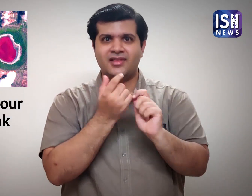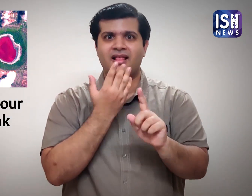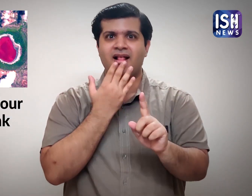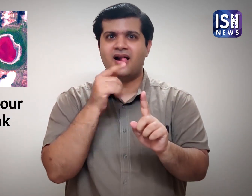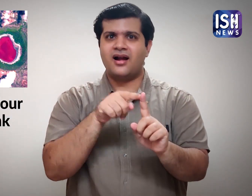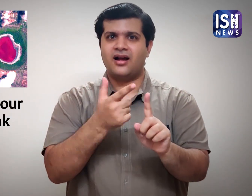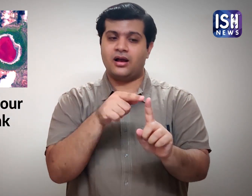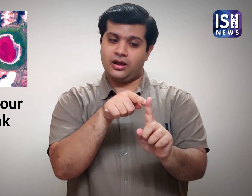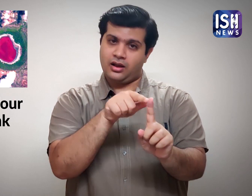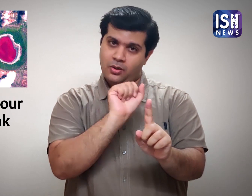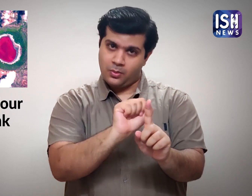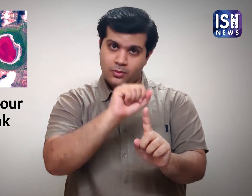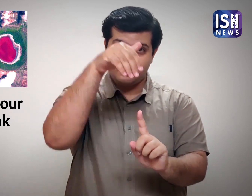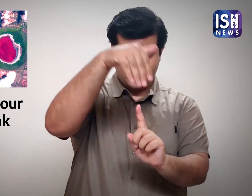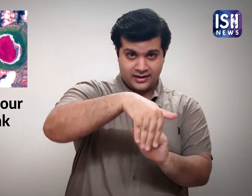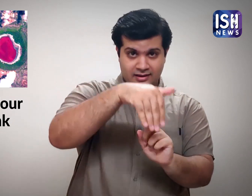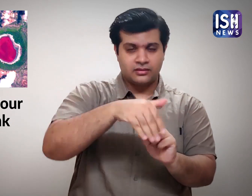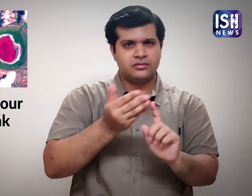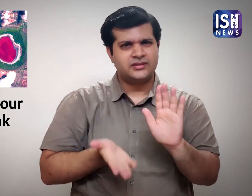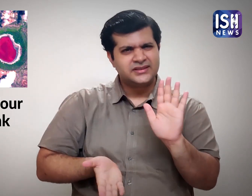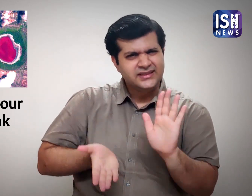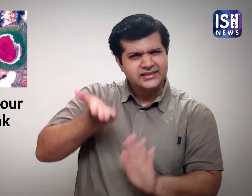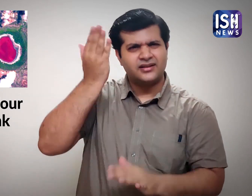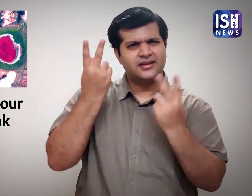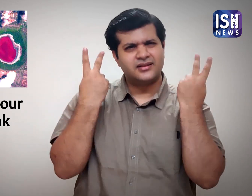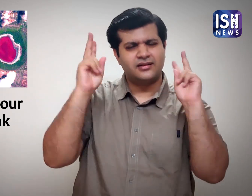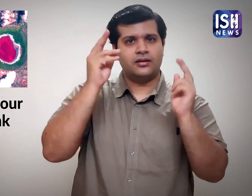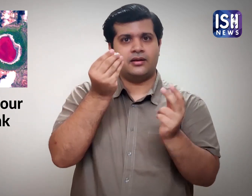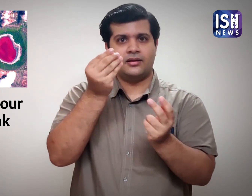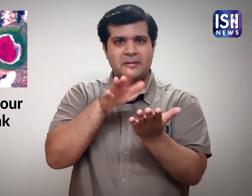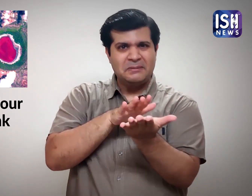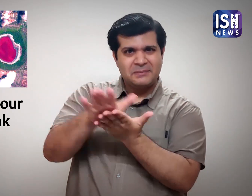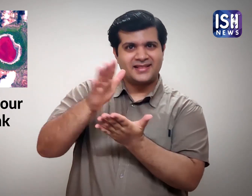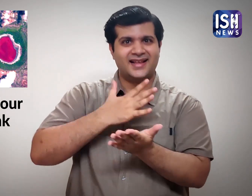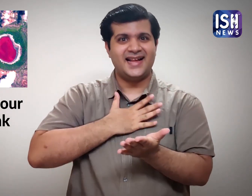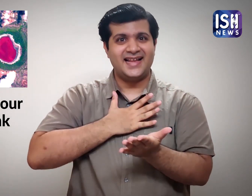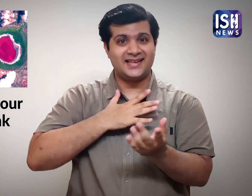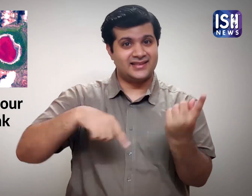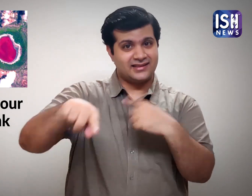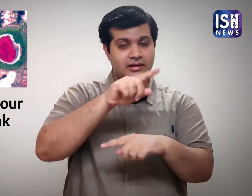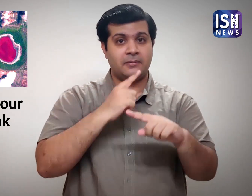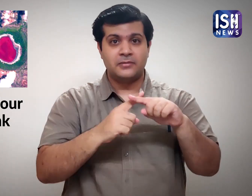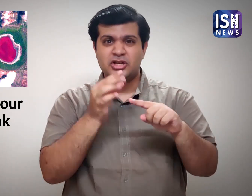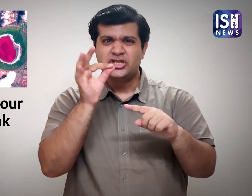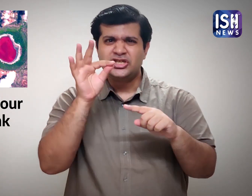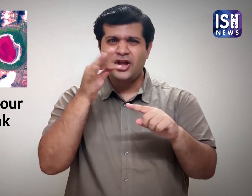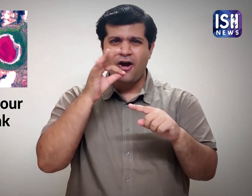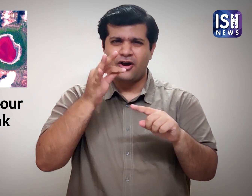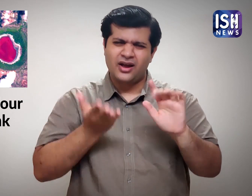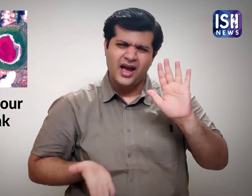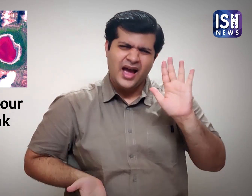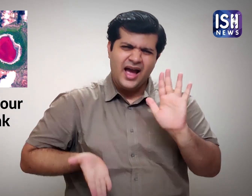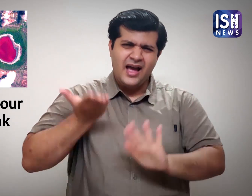colour of the lake changed due to presence of algae and high salinity. 8.